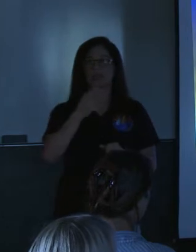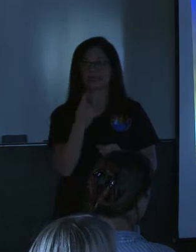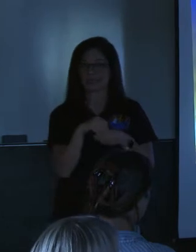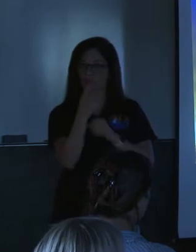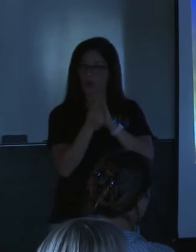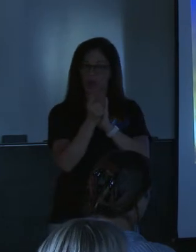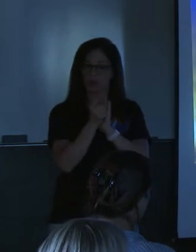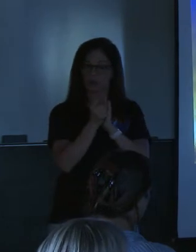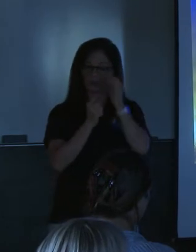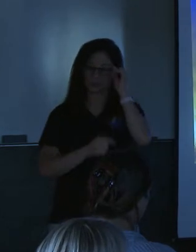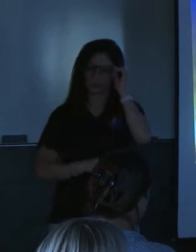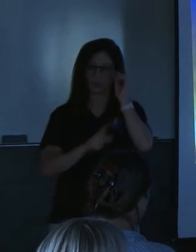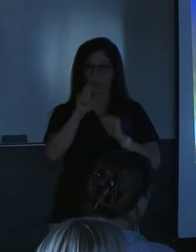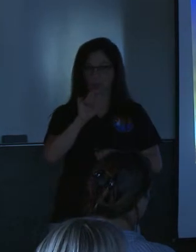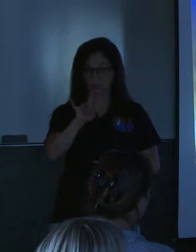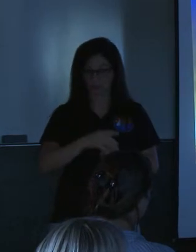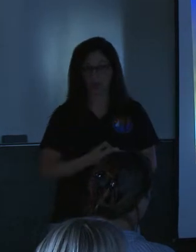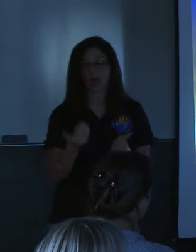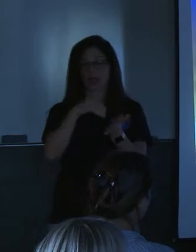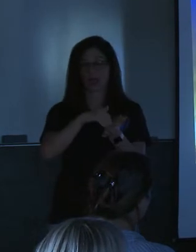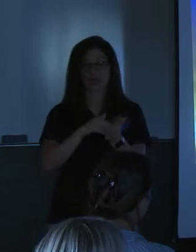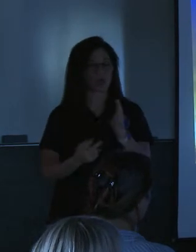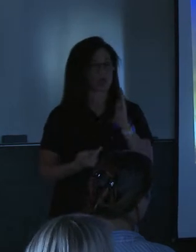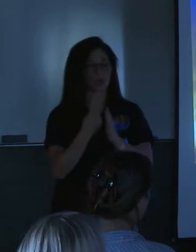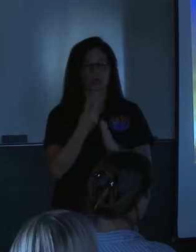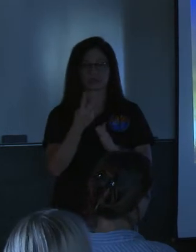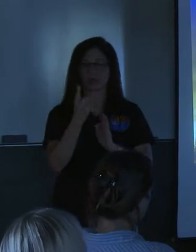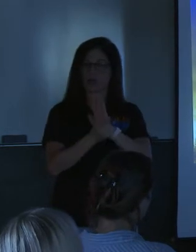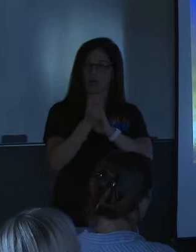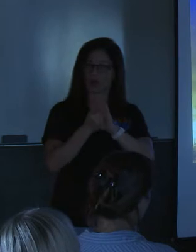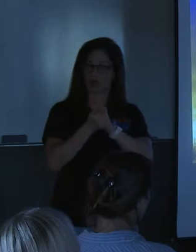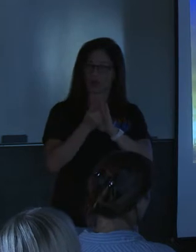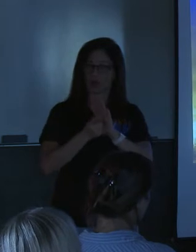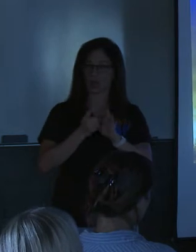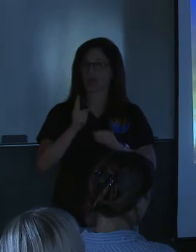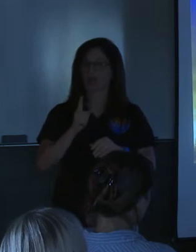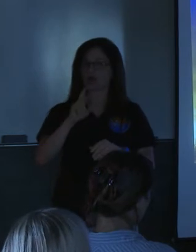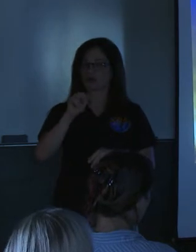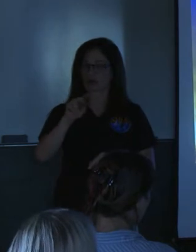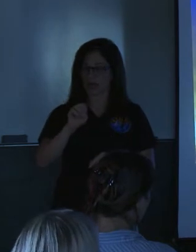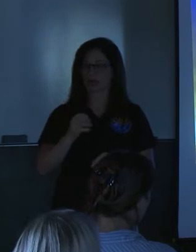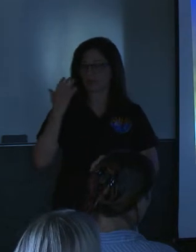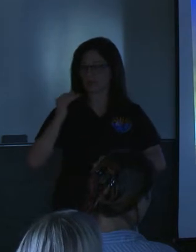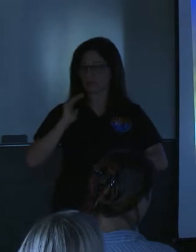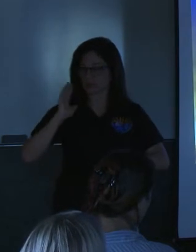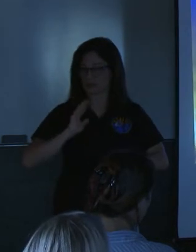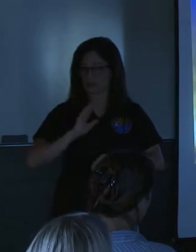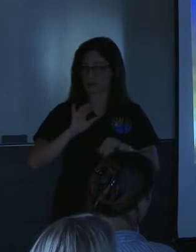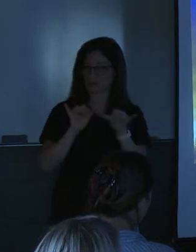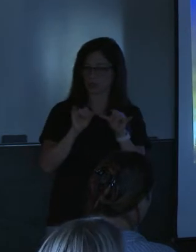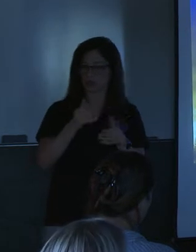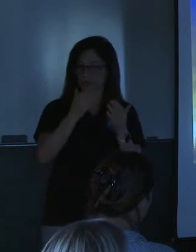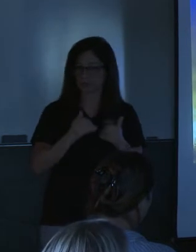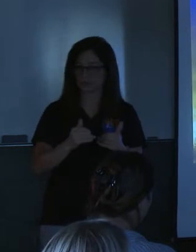like i said before this is twice the hourly rate of previous measured events there on the schultz next